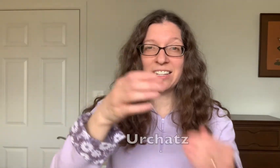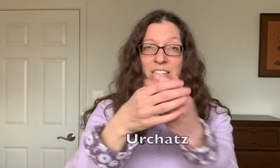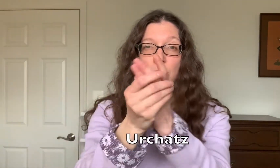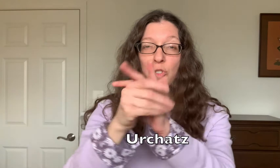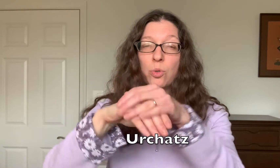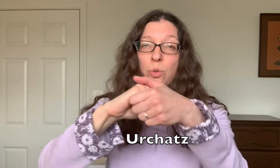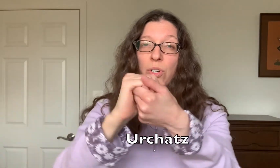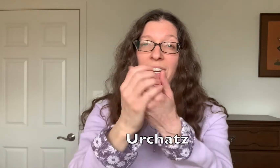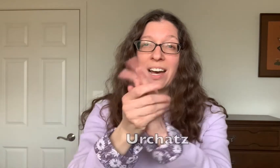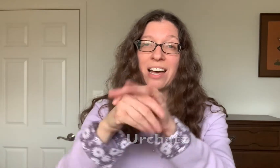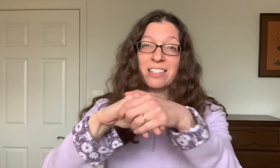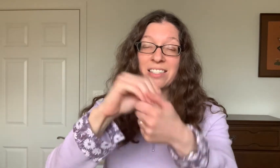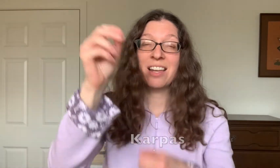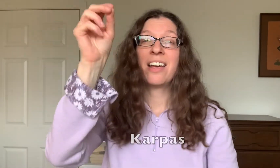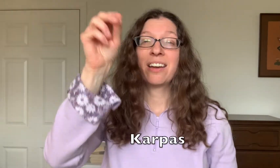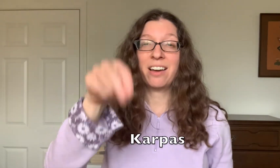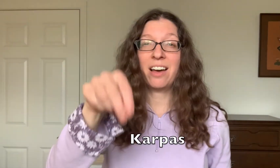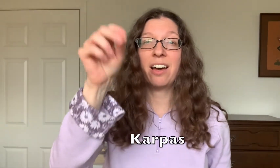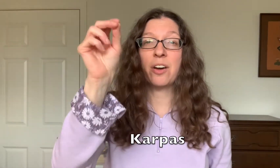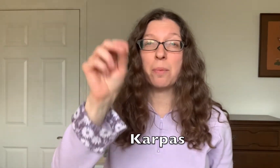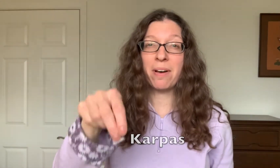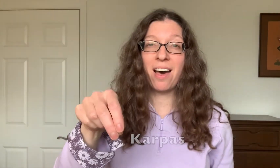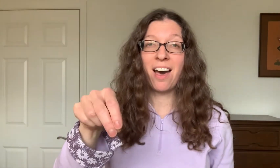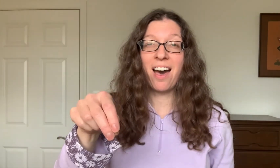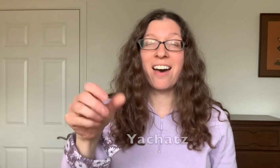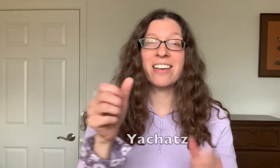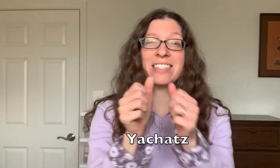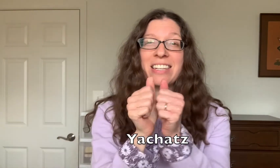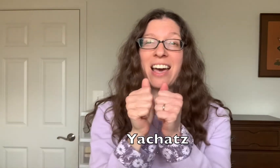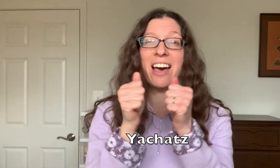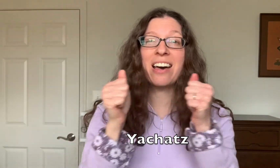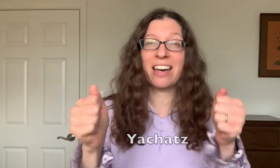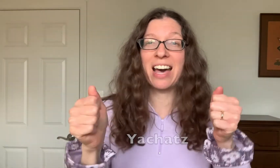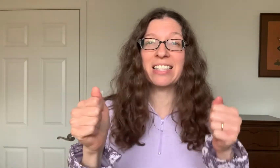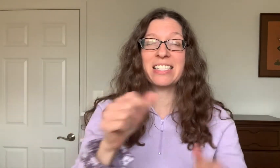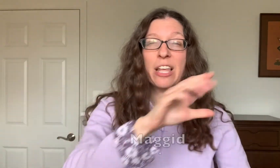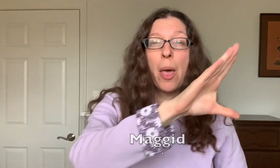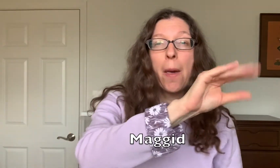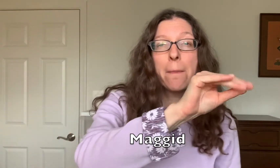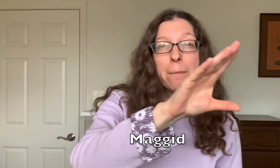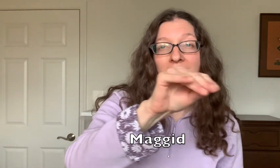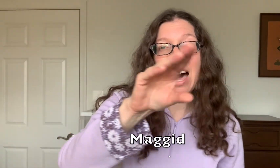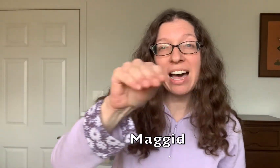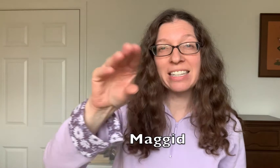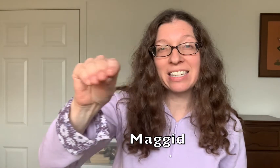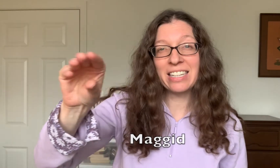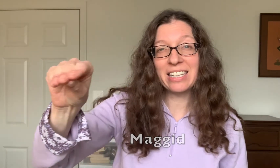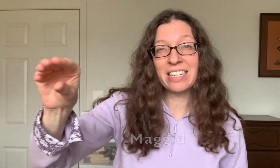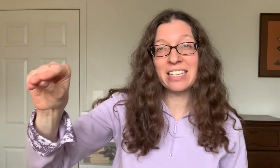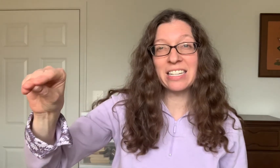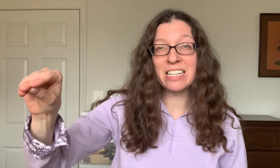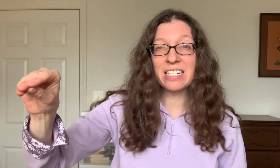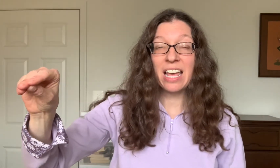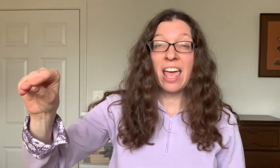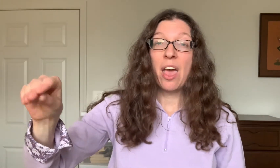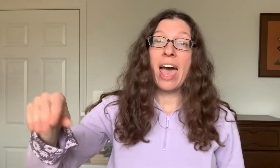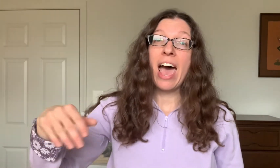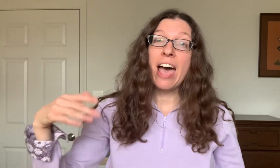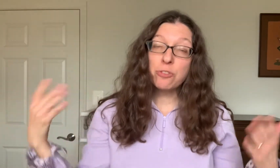Kadeh Shurchatz, Karpas Yachatz, Magid. After